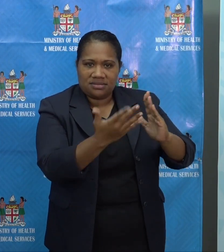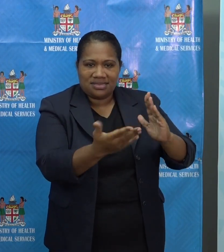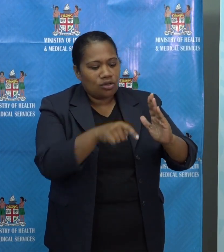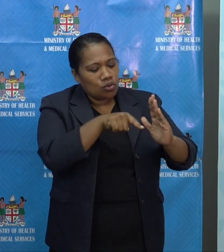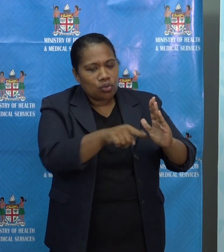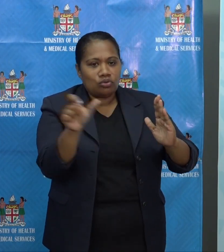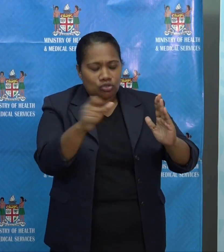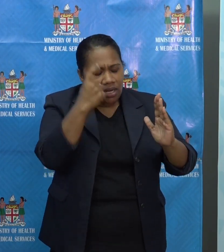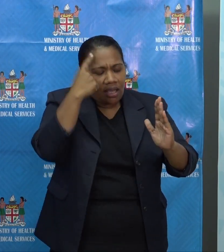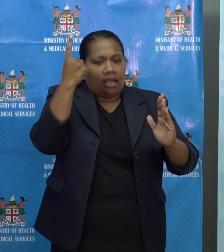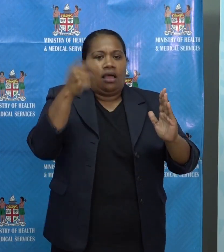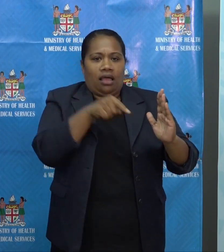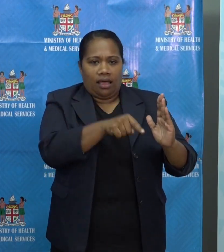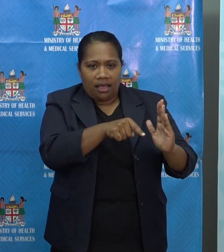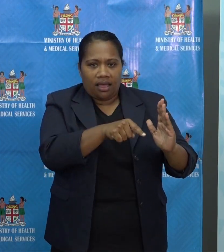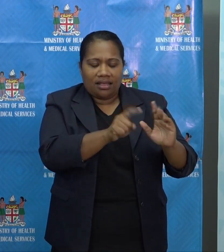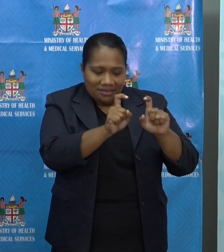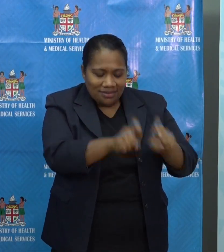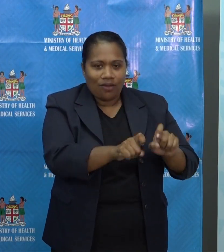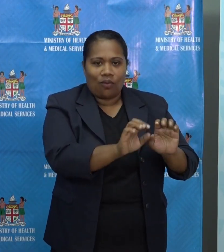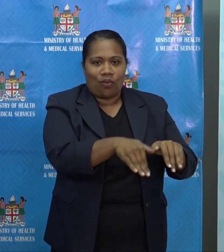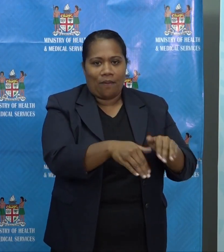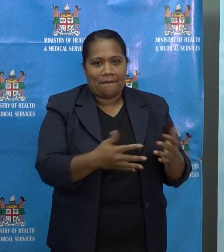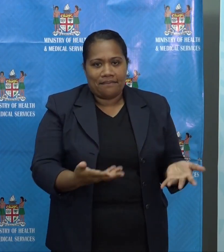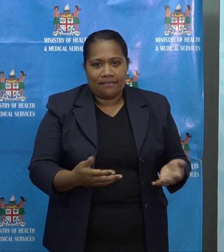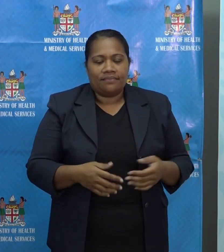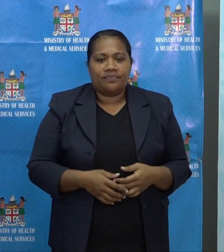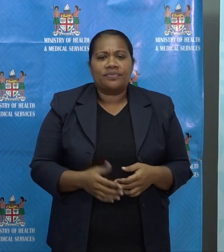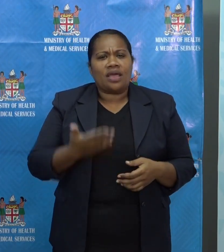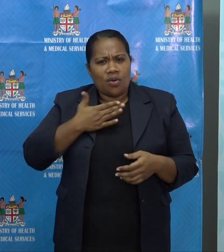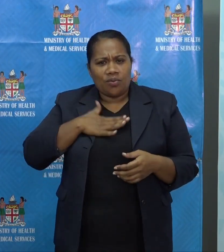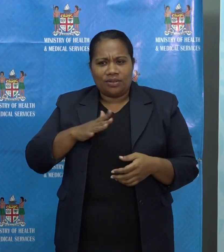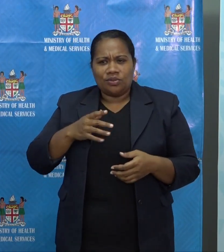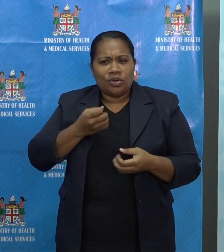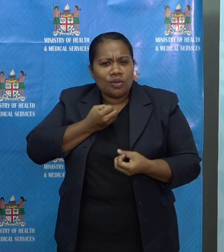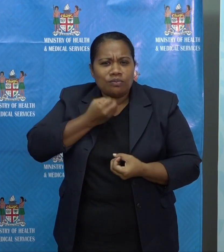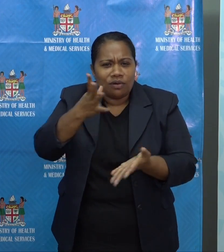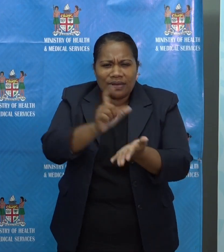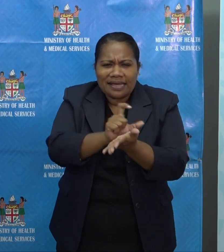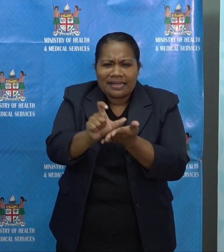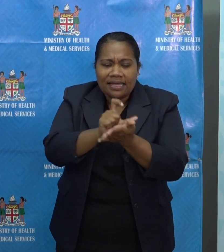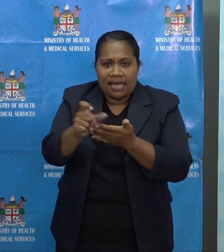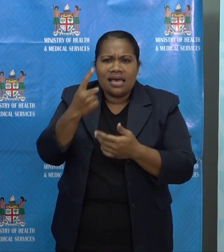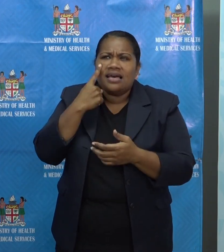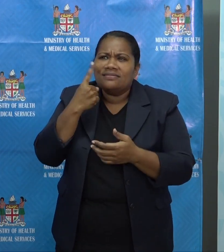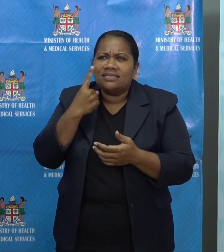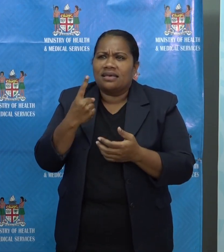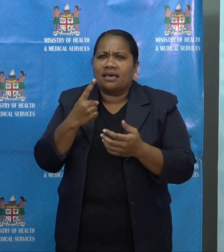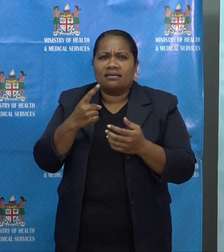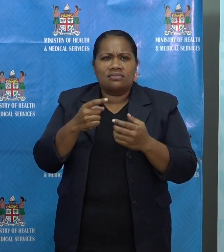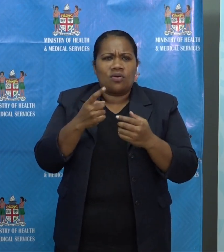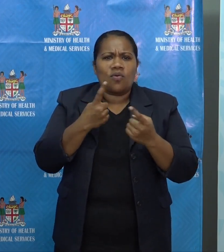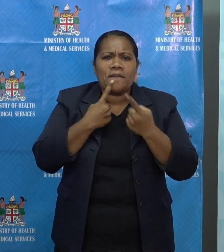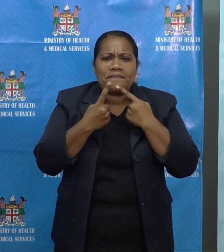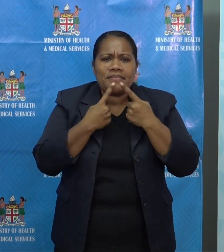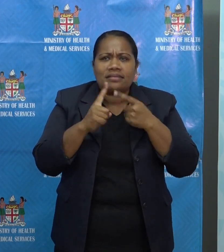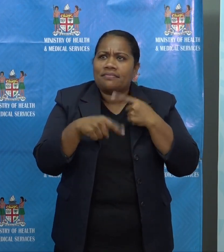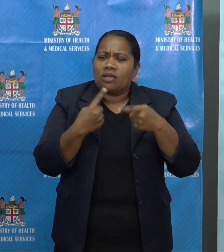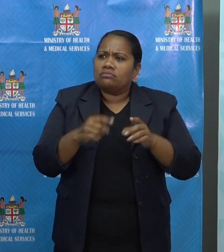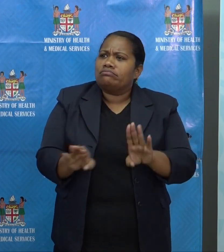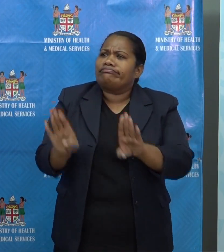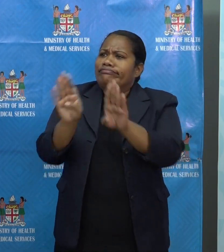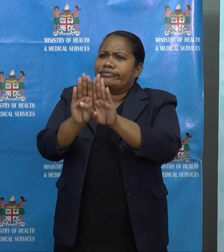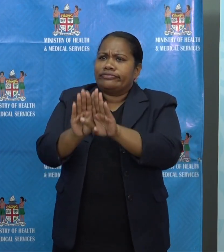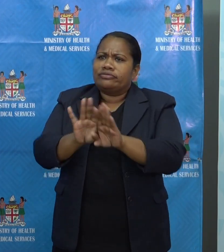I just digress a little bit, and I just want to be very clear. I have seen the comments around lockdown everybody, lockdown Suva, lockdown